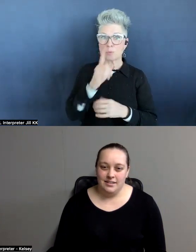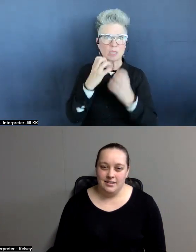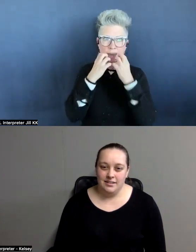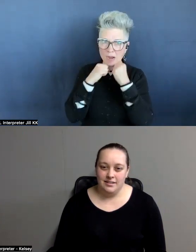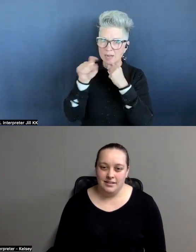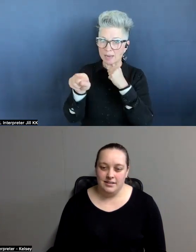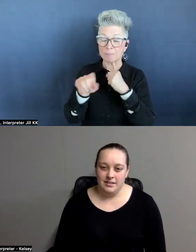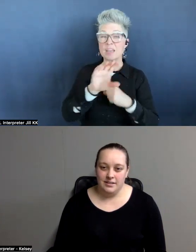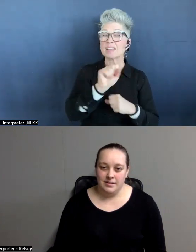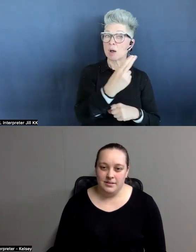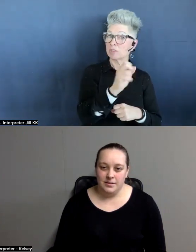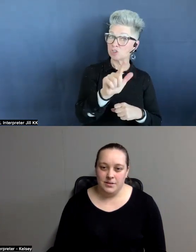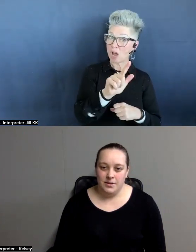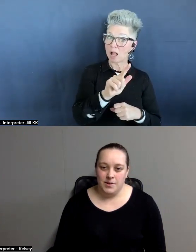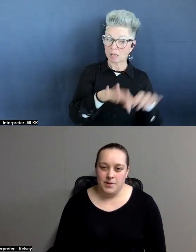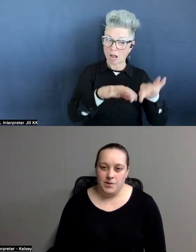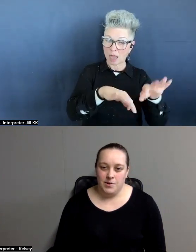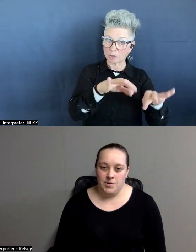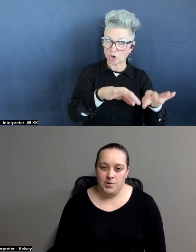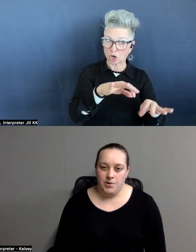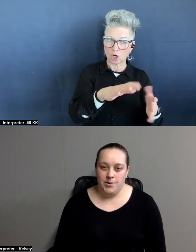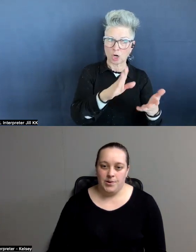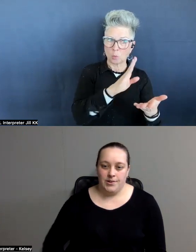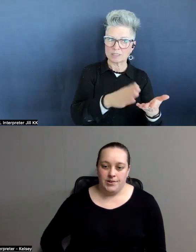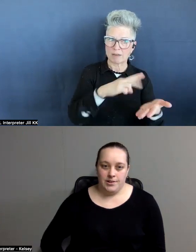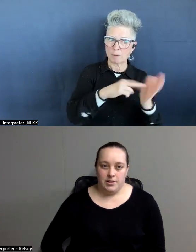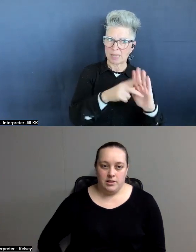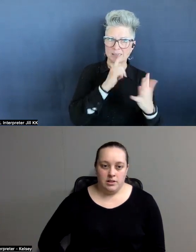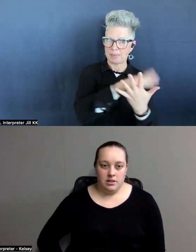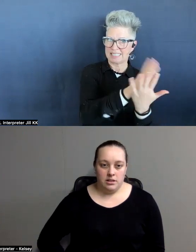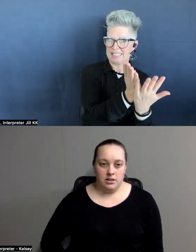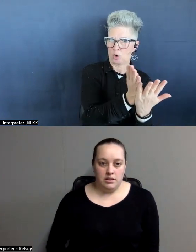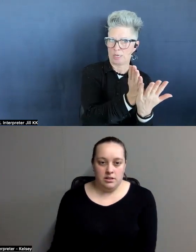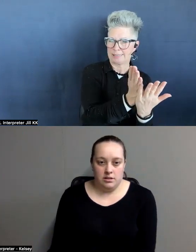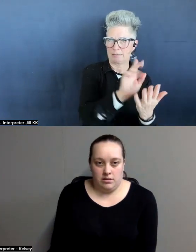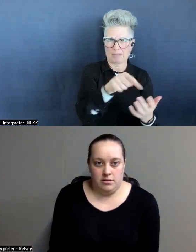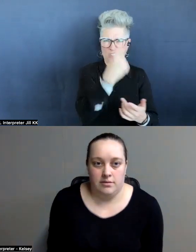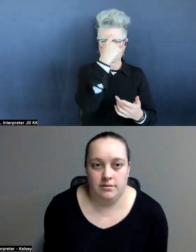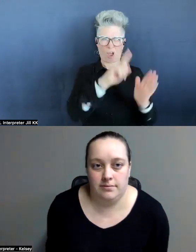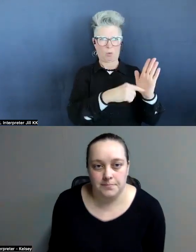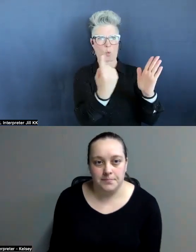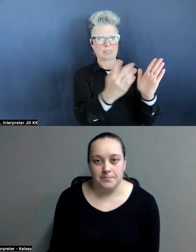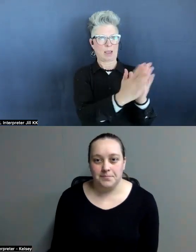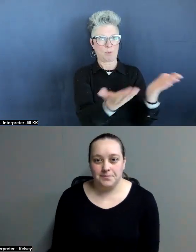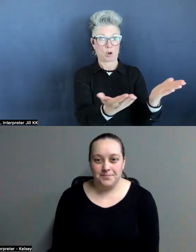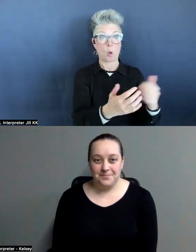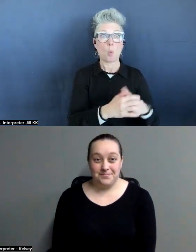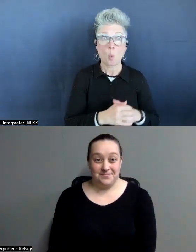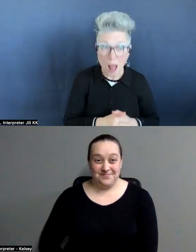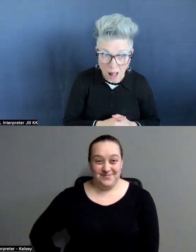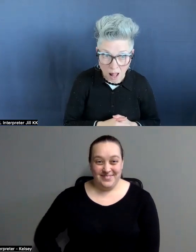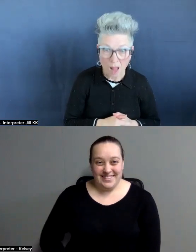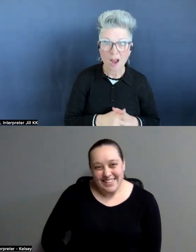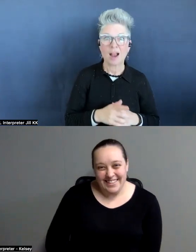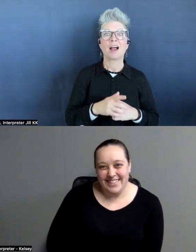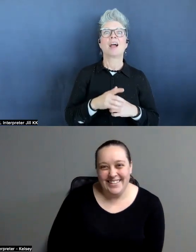the shell collector was never meant to be a series ever. That was just I thought it would be a one time book. Well, then,